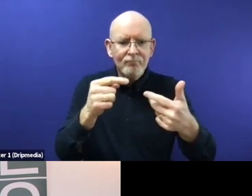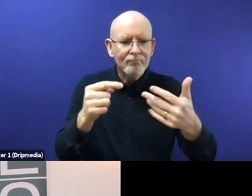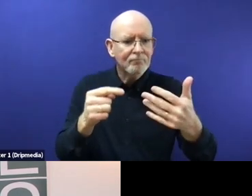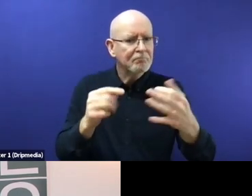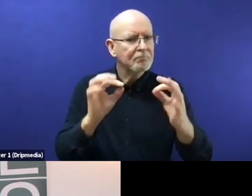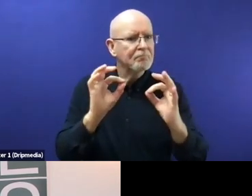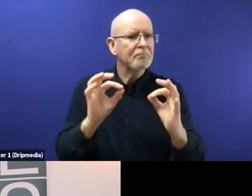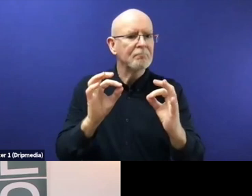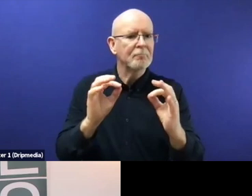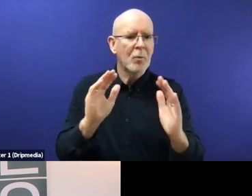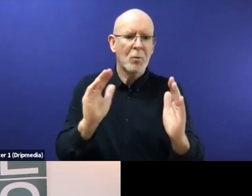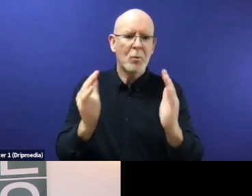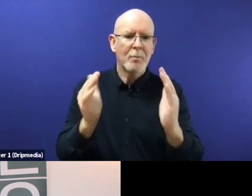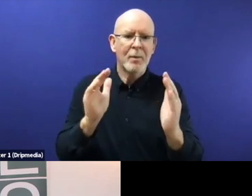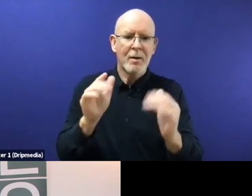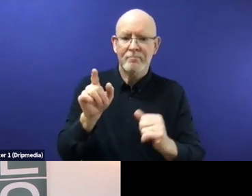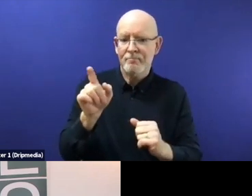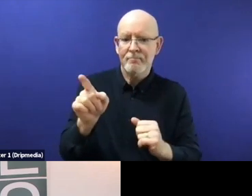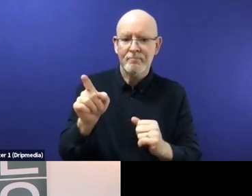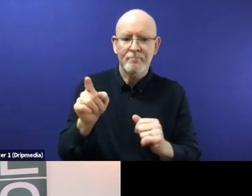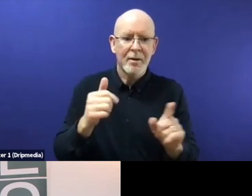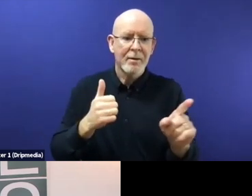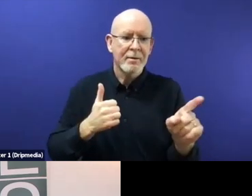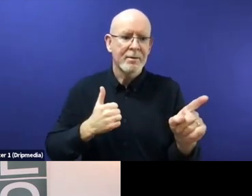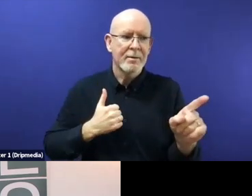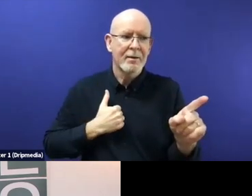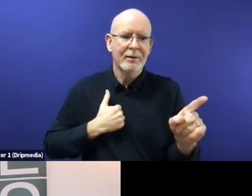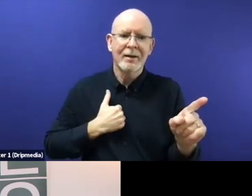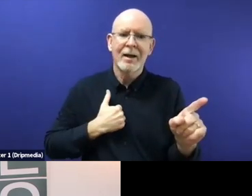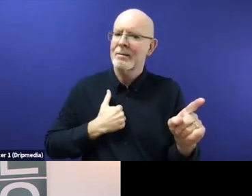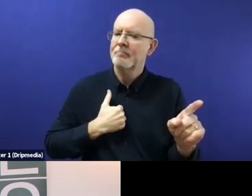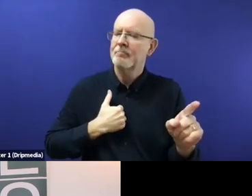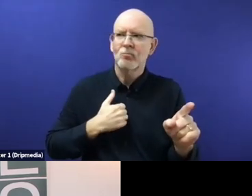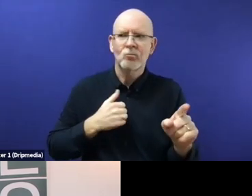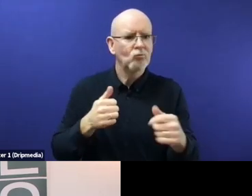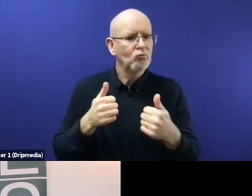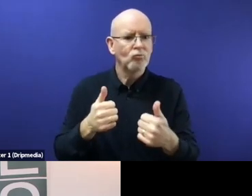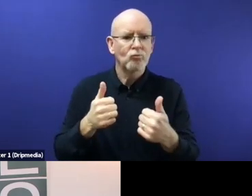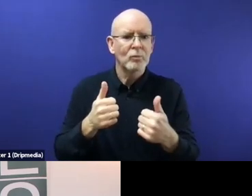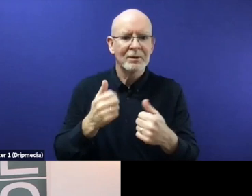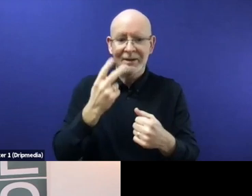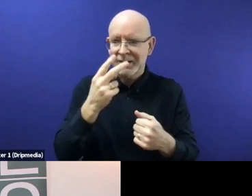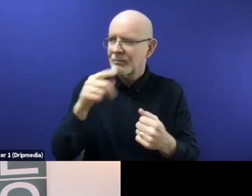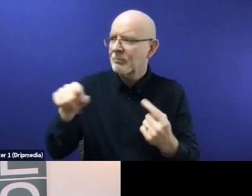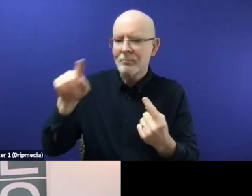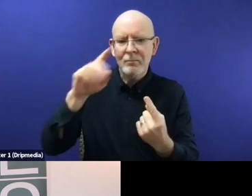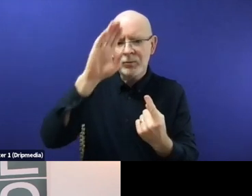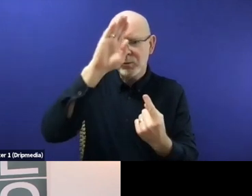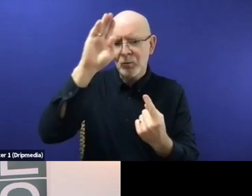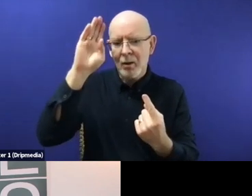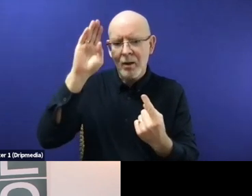have argued that containment policies, when adopting containment policies, states are using creative legal thinking, so you